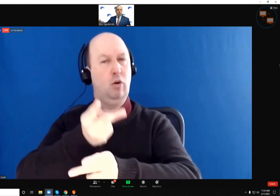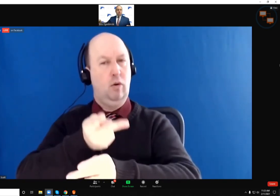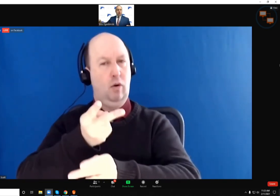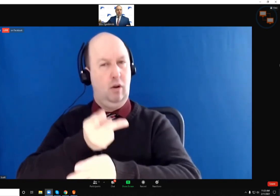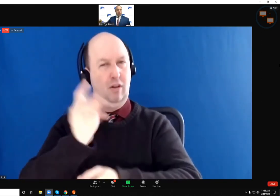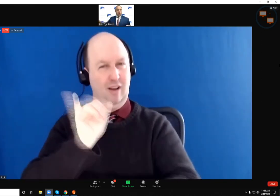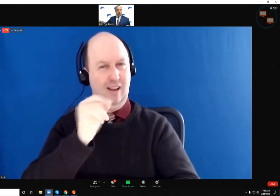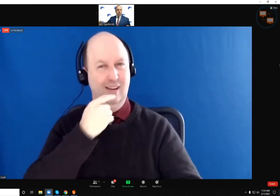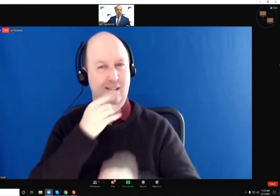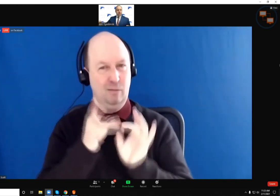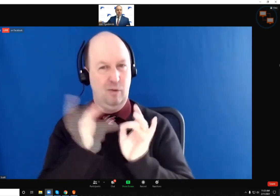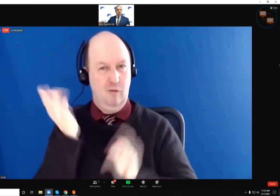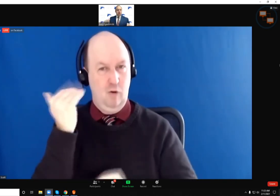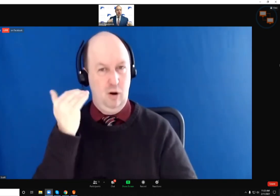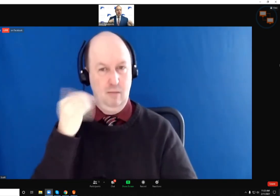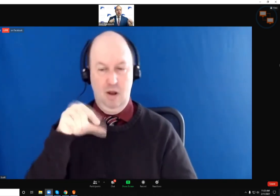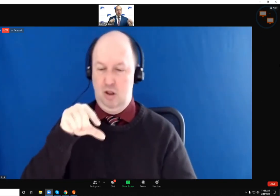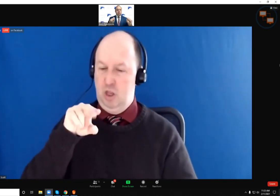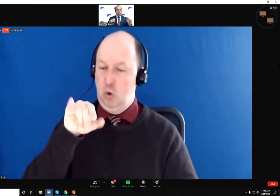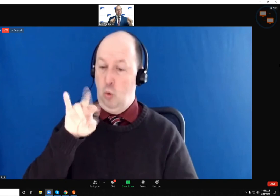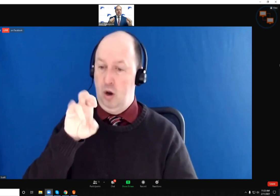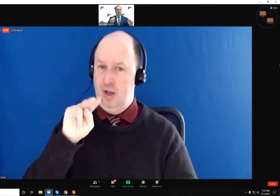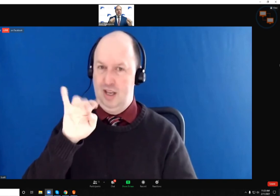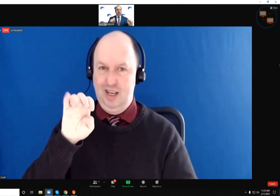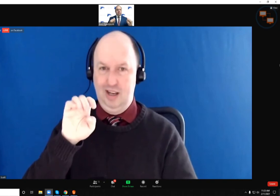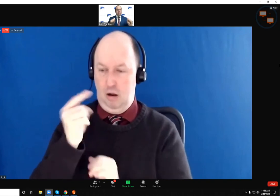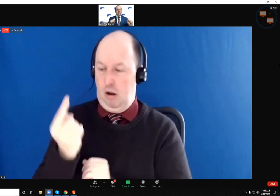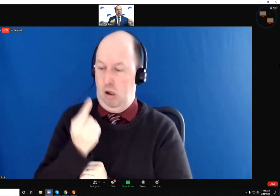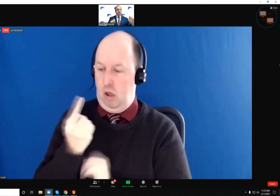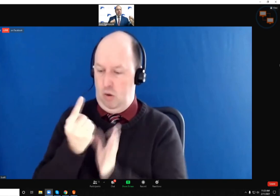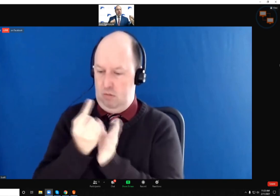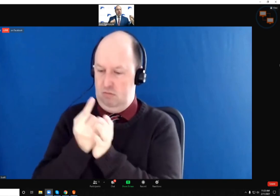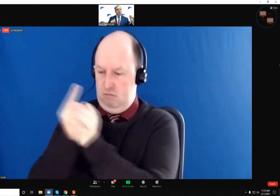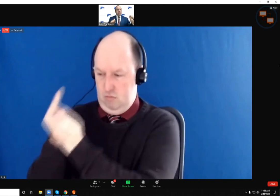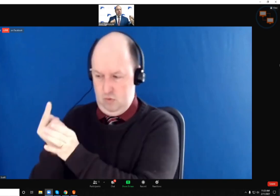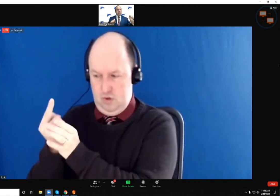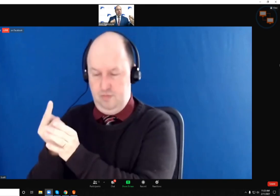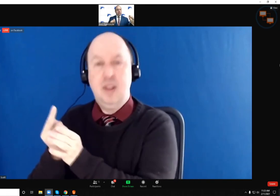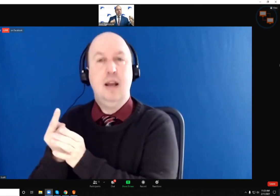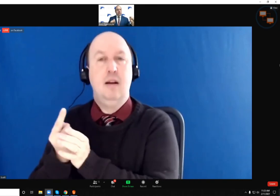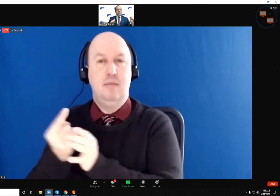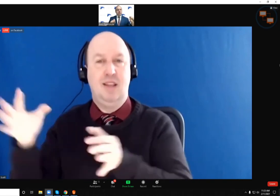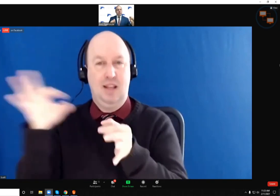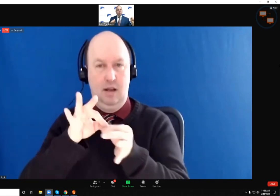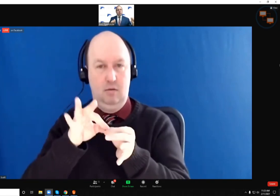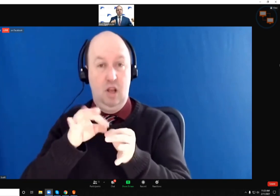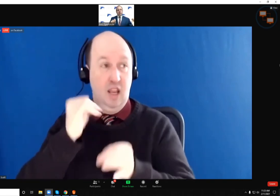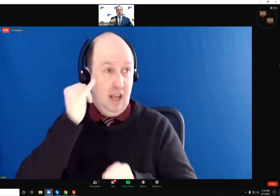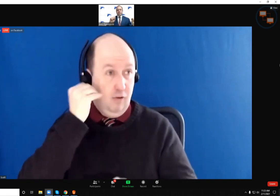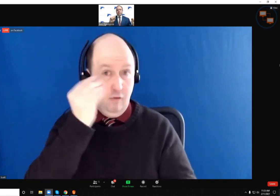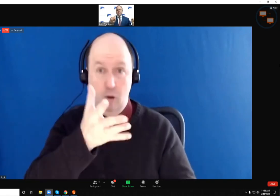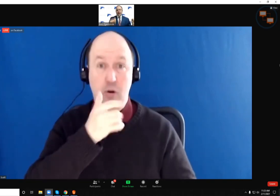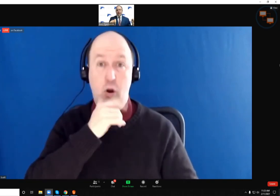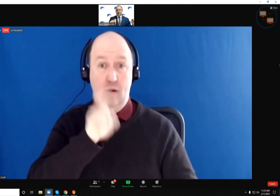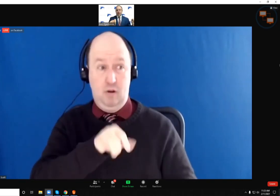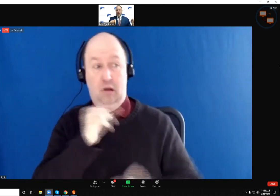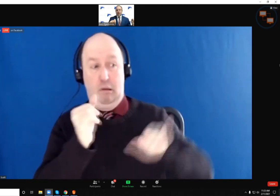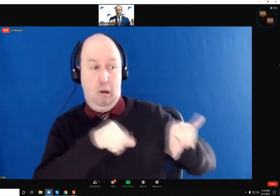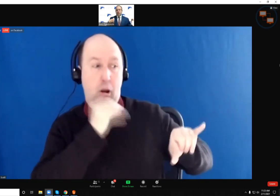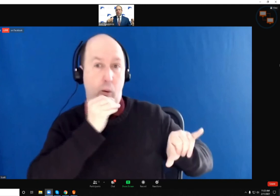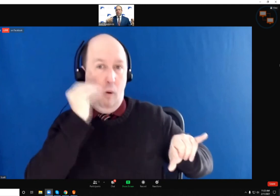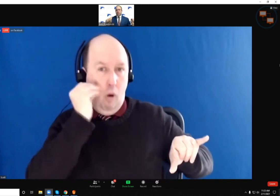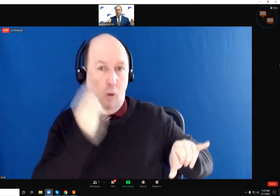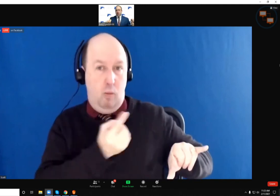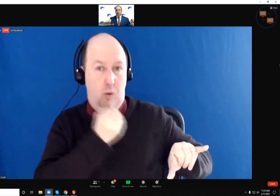before about the quarantine issue. Let's link a couple of things here. If, if we're saying that you don't have to quarantine, if you're vaccinated